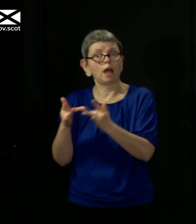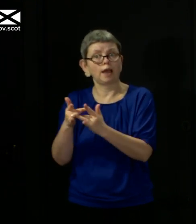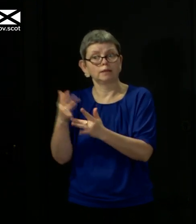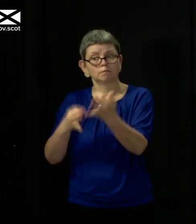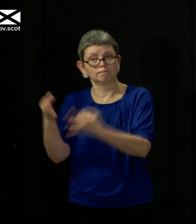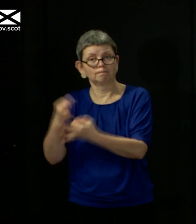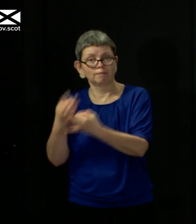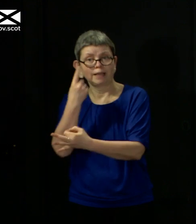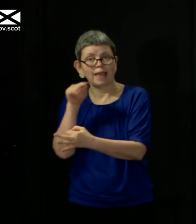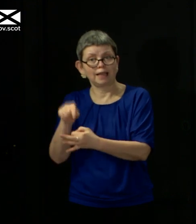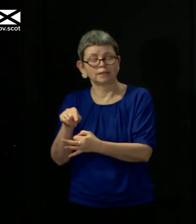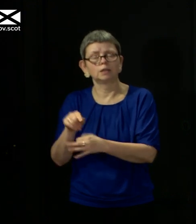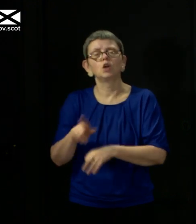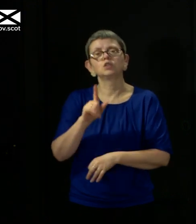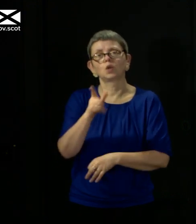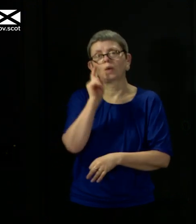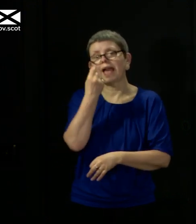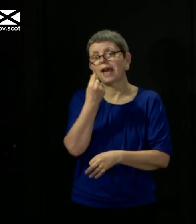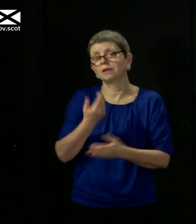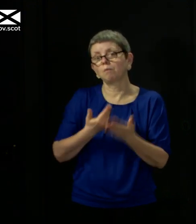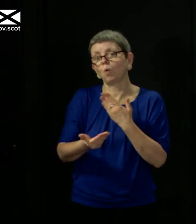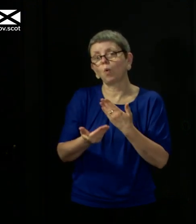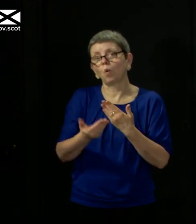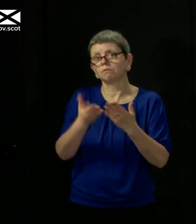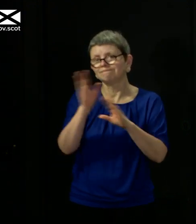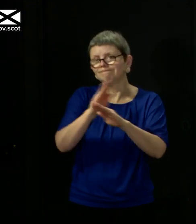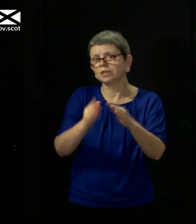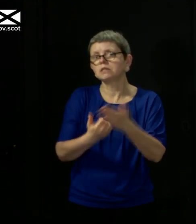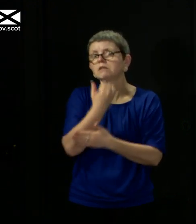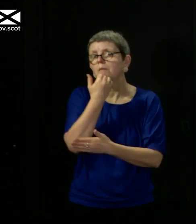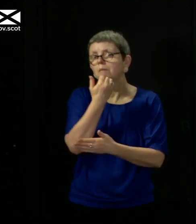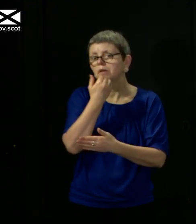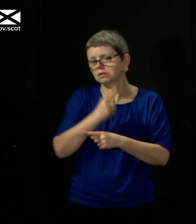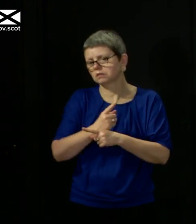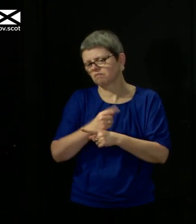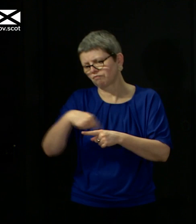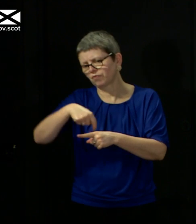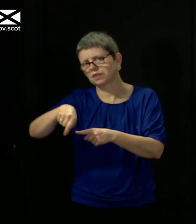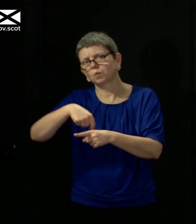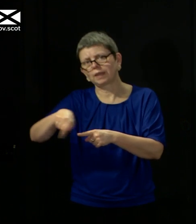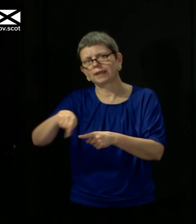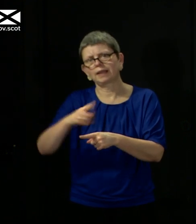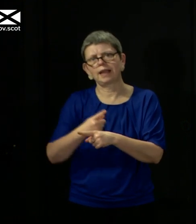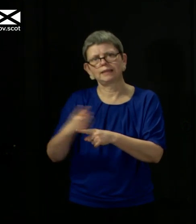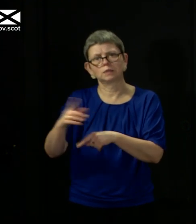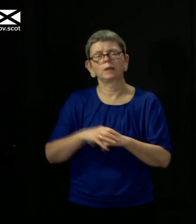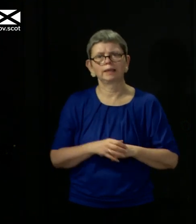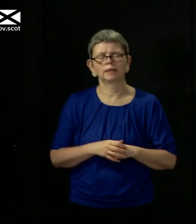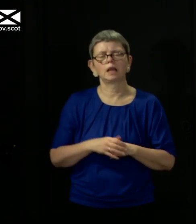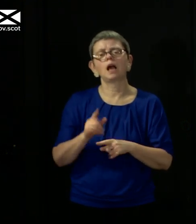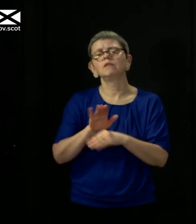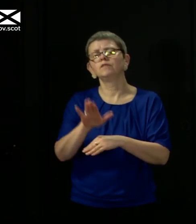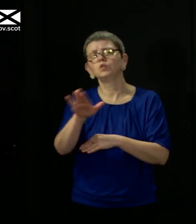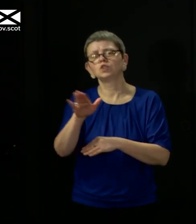and report more numbers around that as we go forward this week and, indeed, beyond as we go into a test, trace,